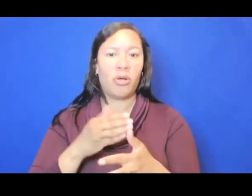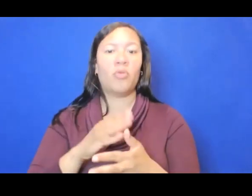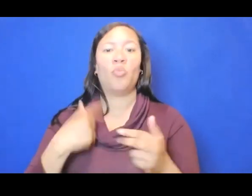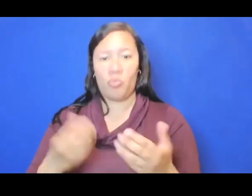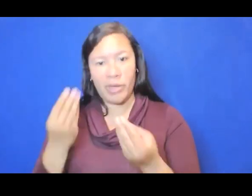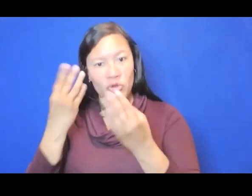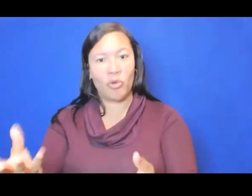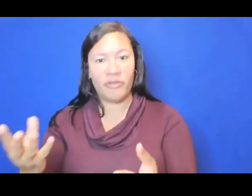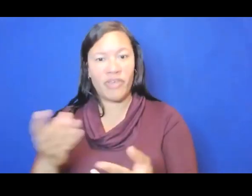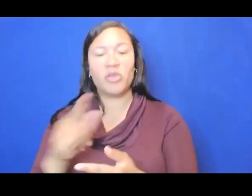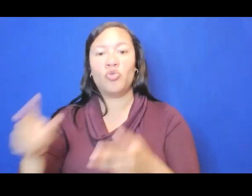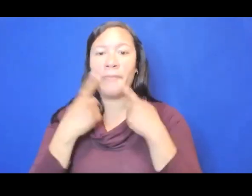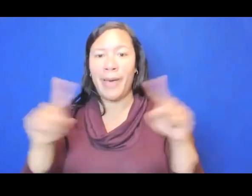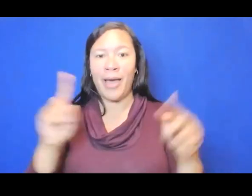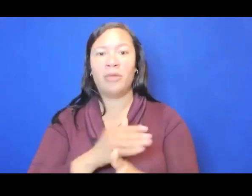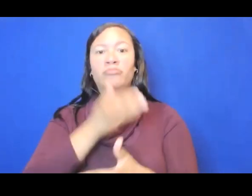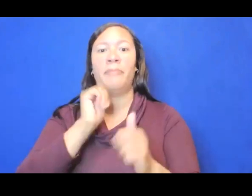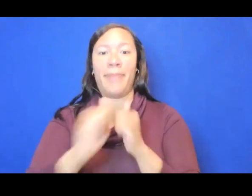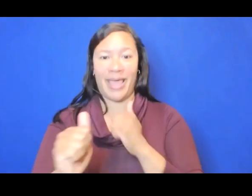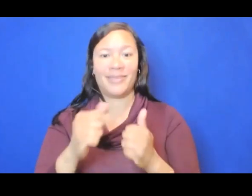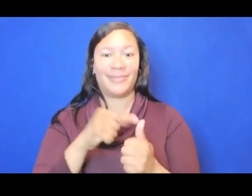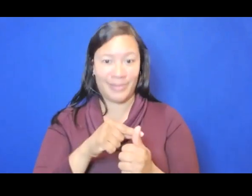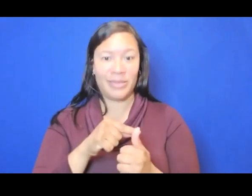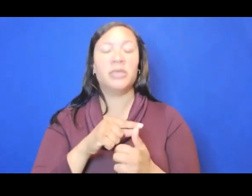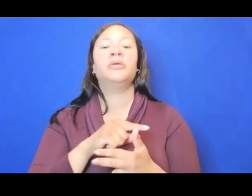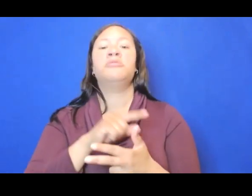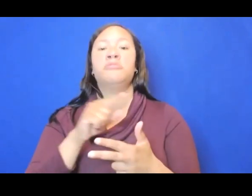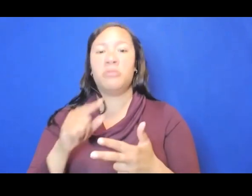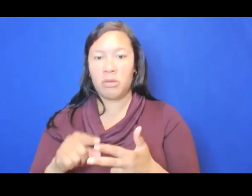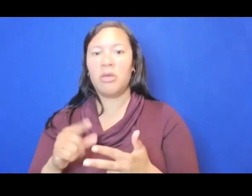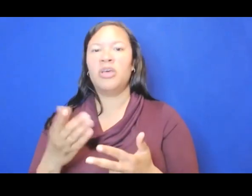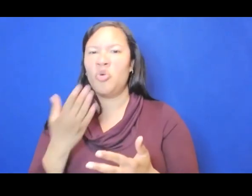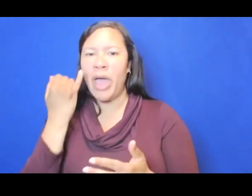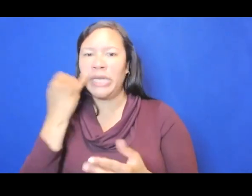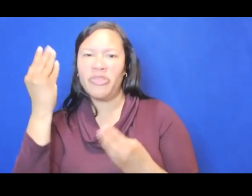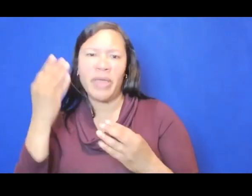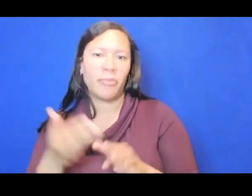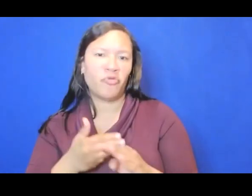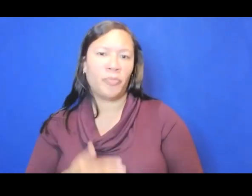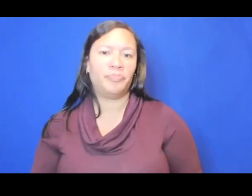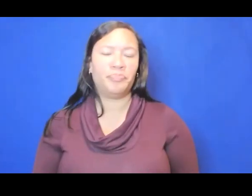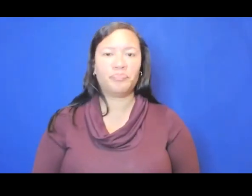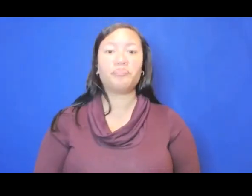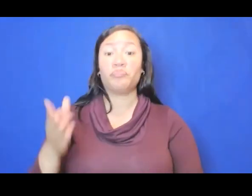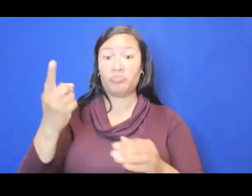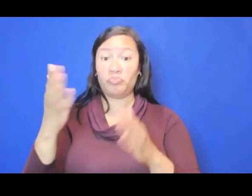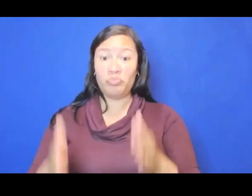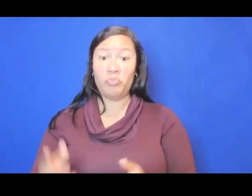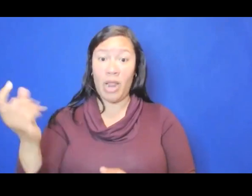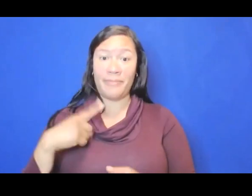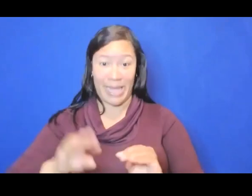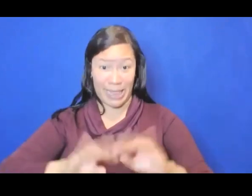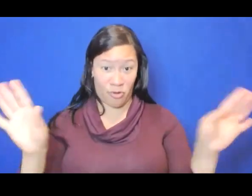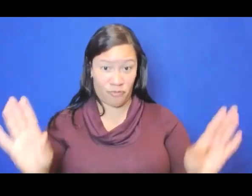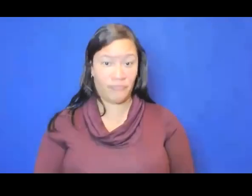All right. One person asking you to clarify something which I will happy to reiterate. So